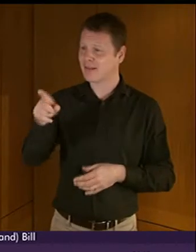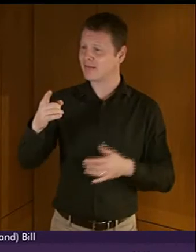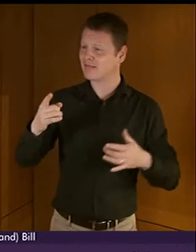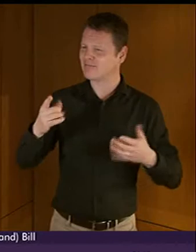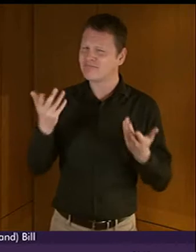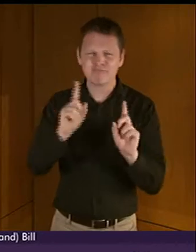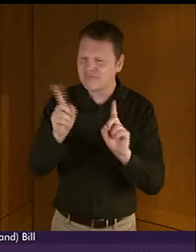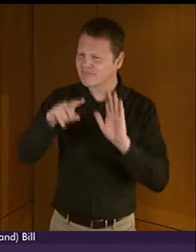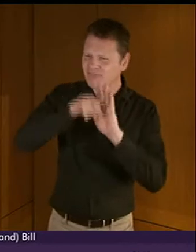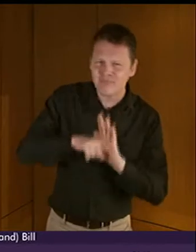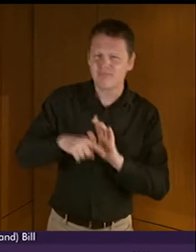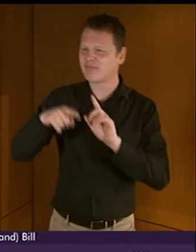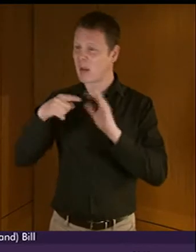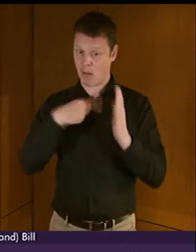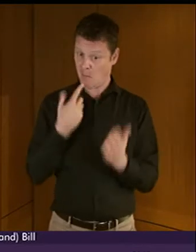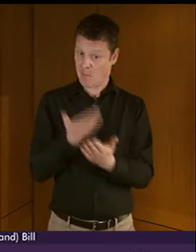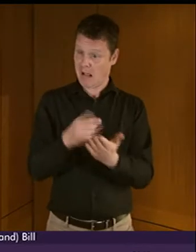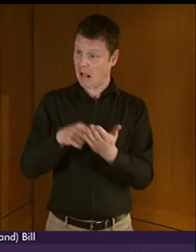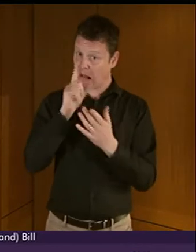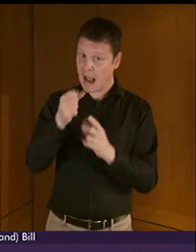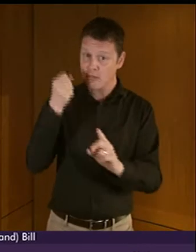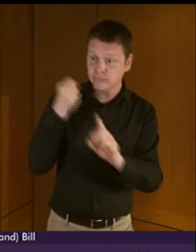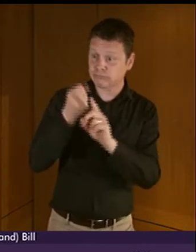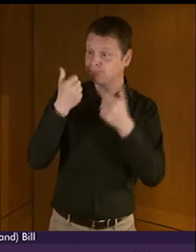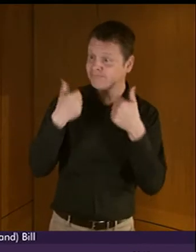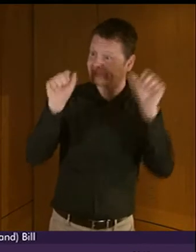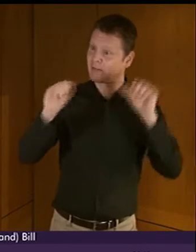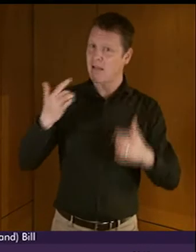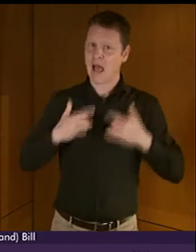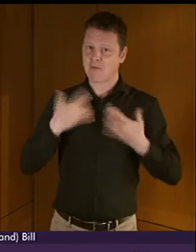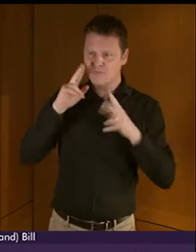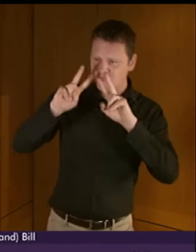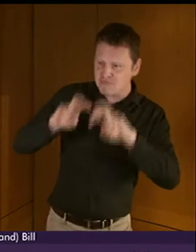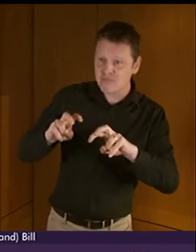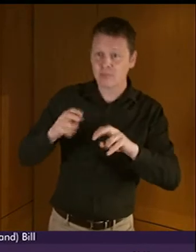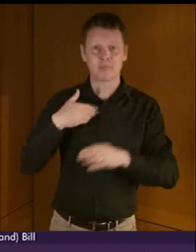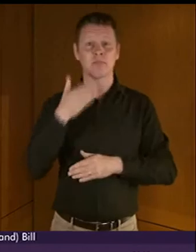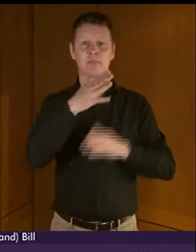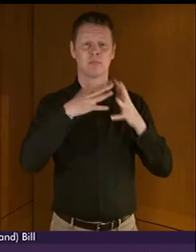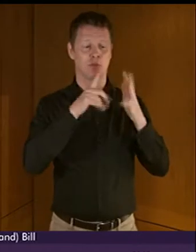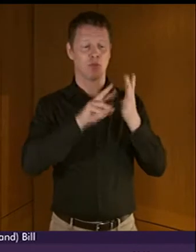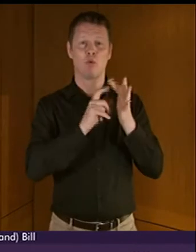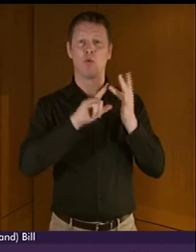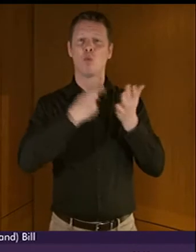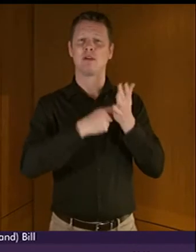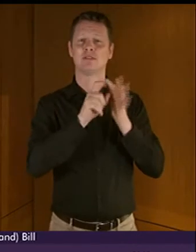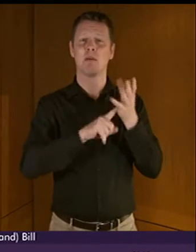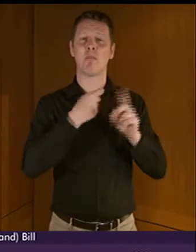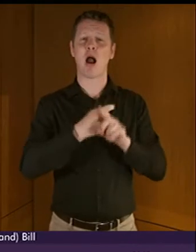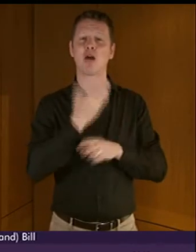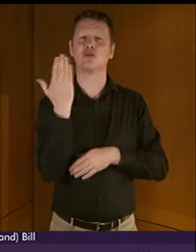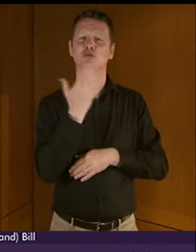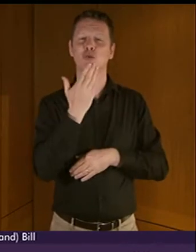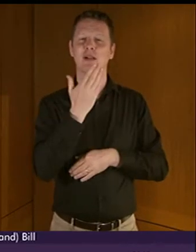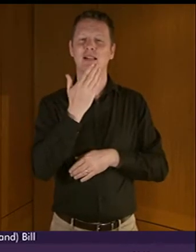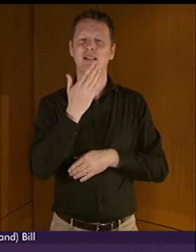consider what impact the BSL bill might have on their lives. We visited Windsor Park School and Sensory Service in Falkirk, where we met deaf pupils